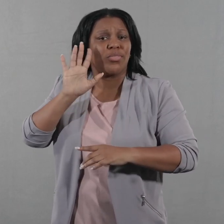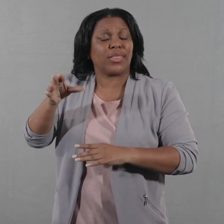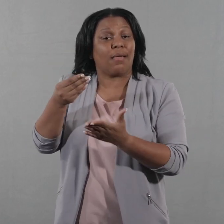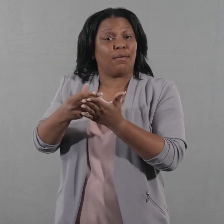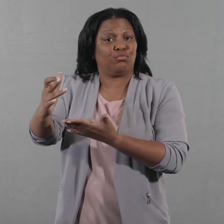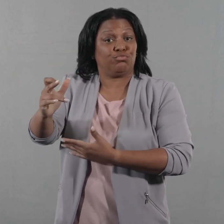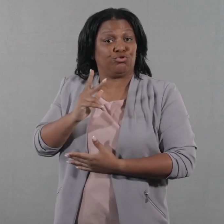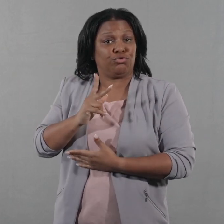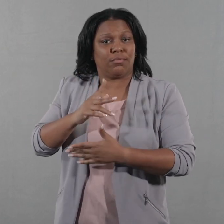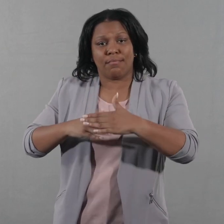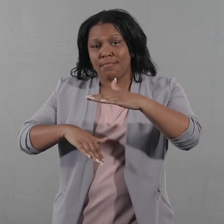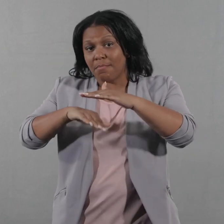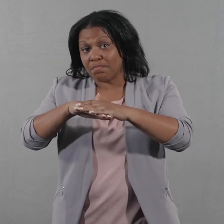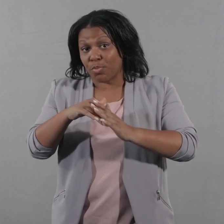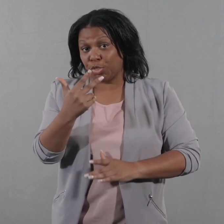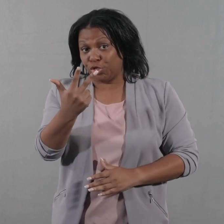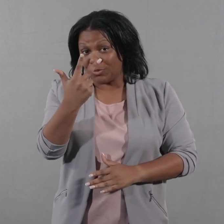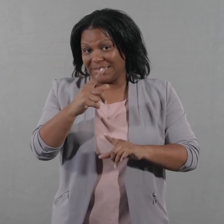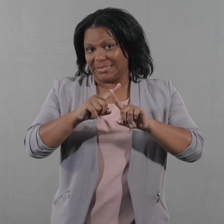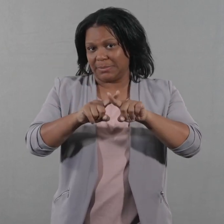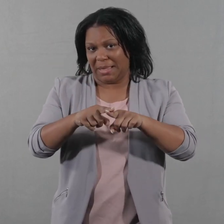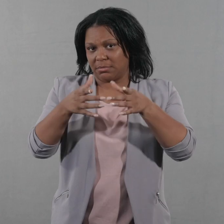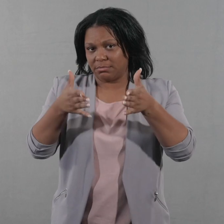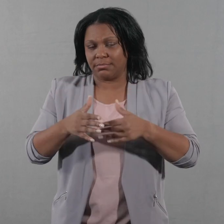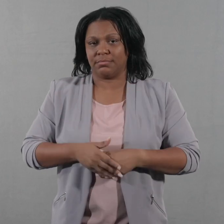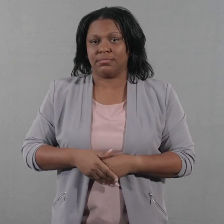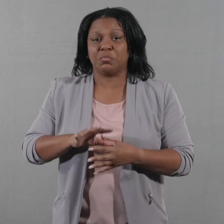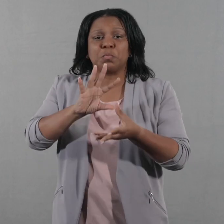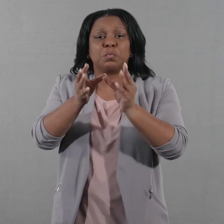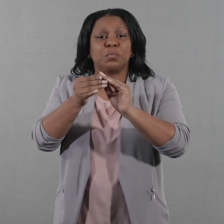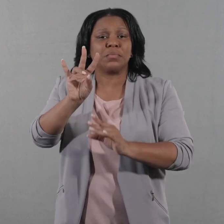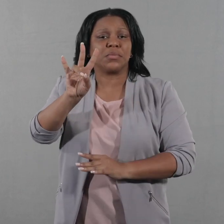dependents, or $780.